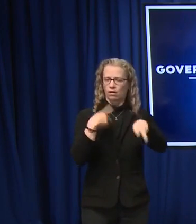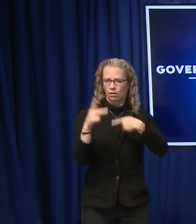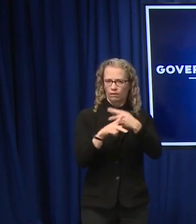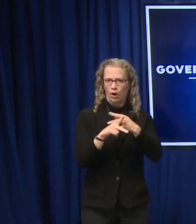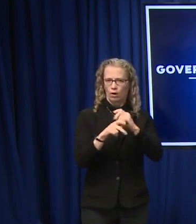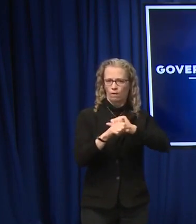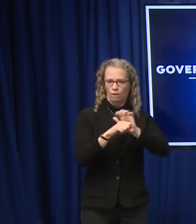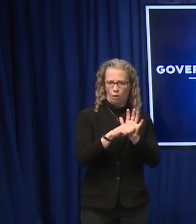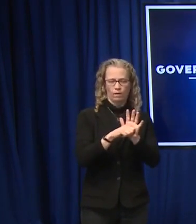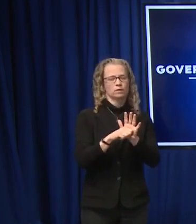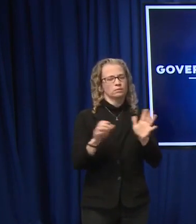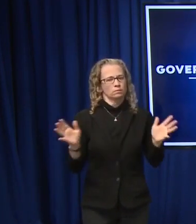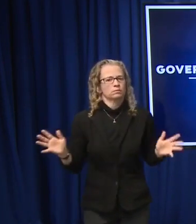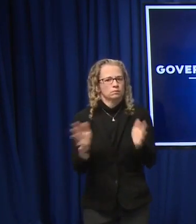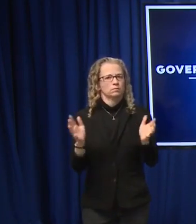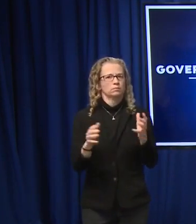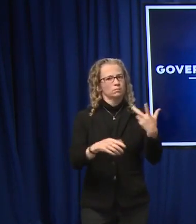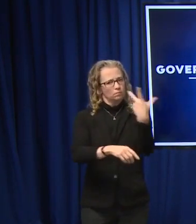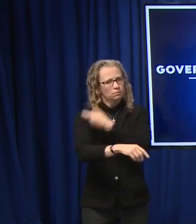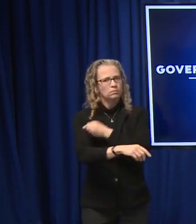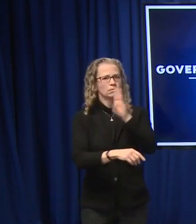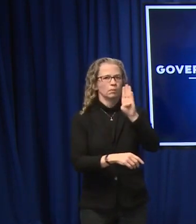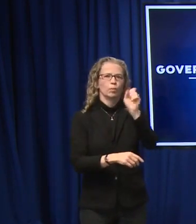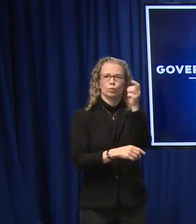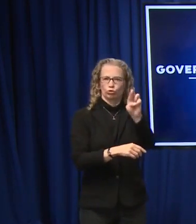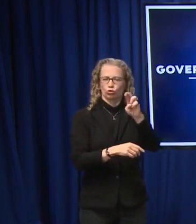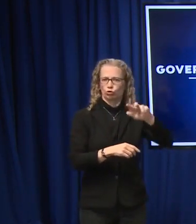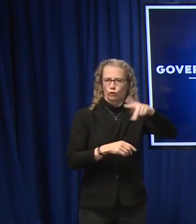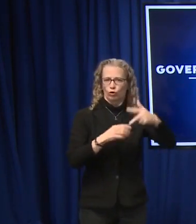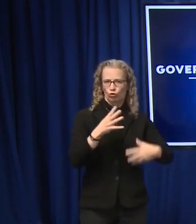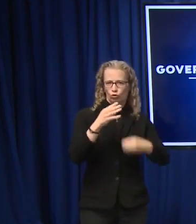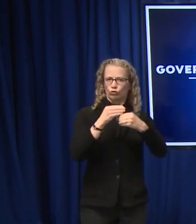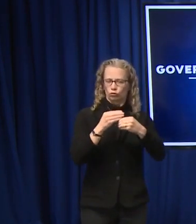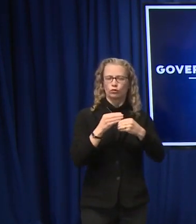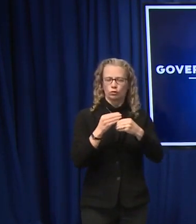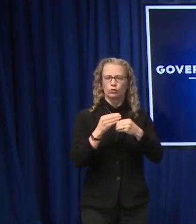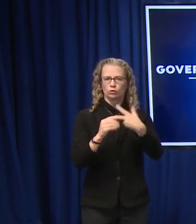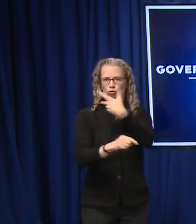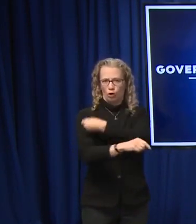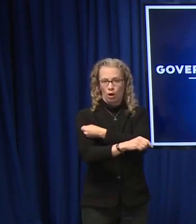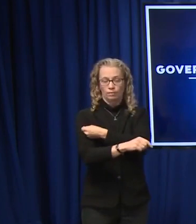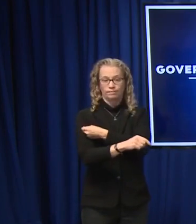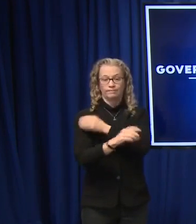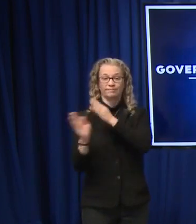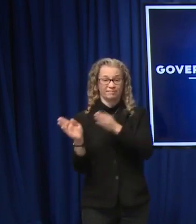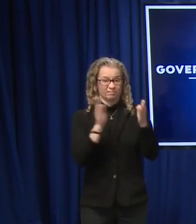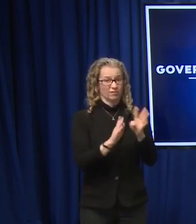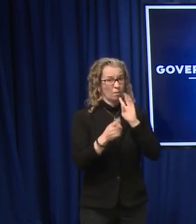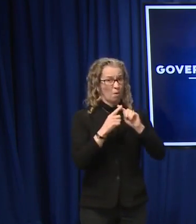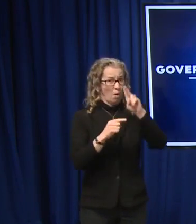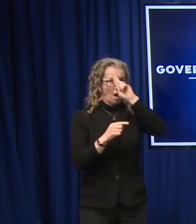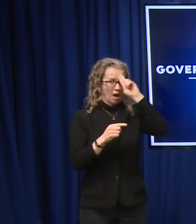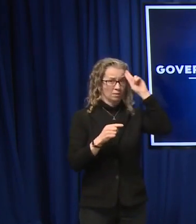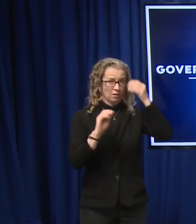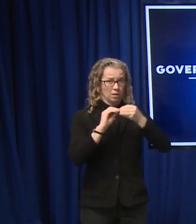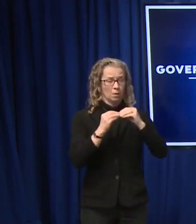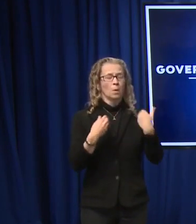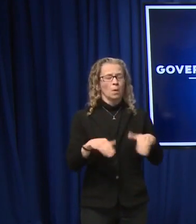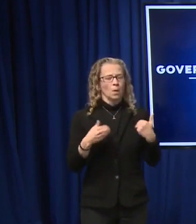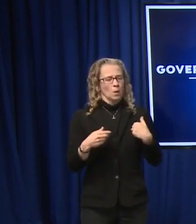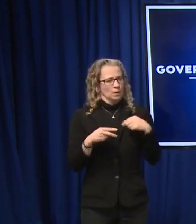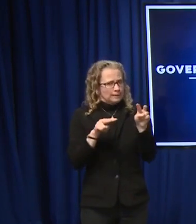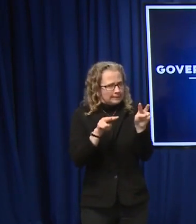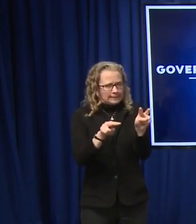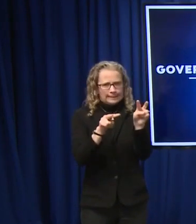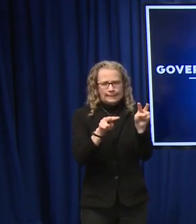everyone to get their booster shots. Also, you know, the hospitalization piece is one thing that we're really, really